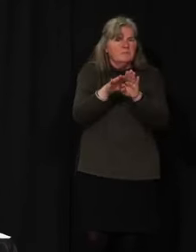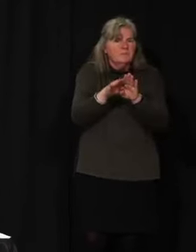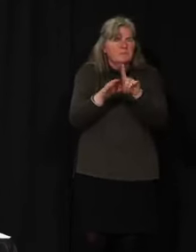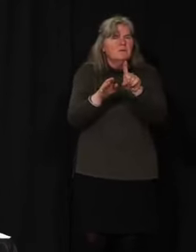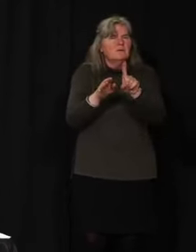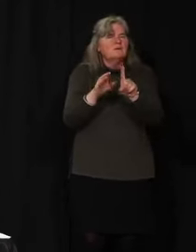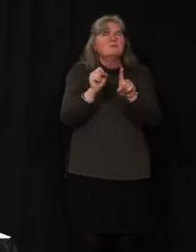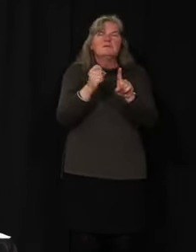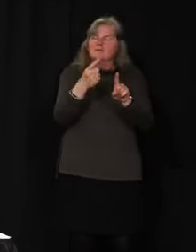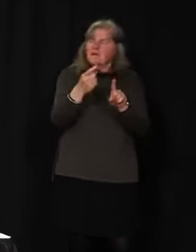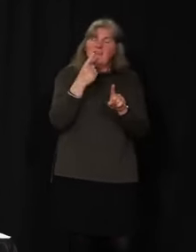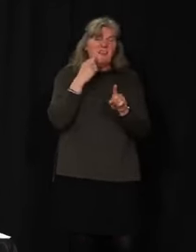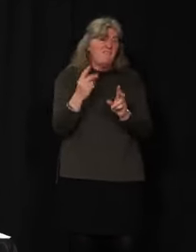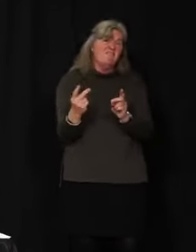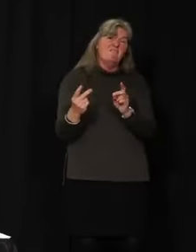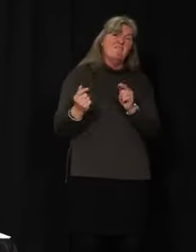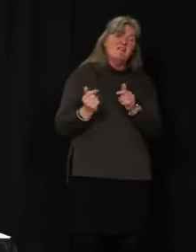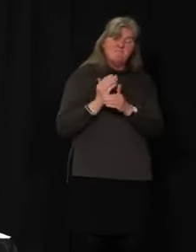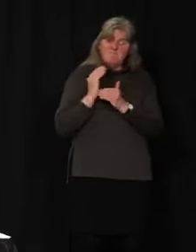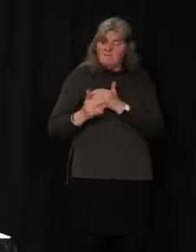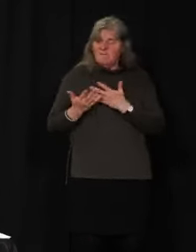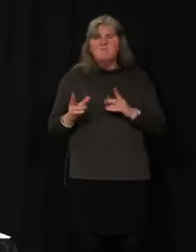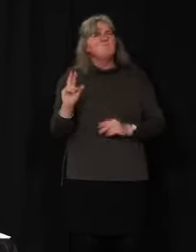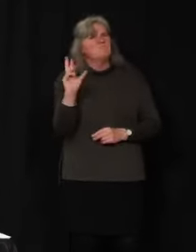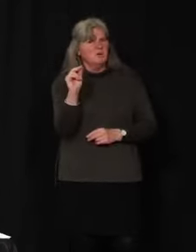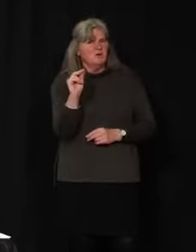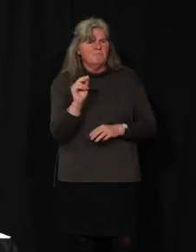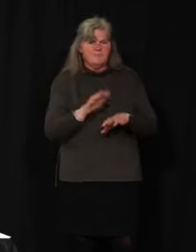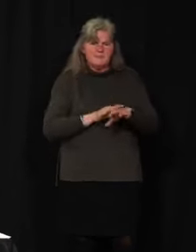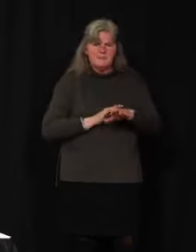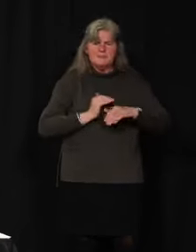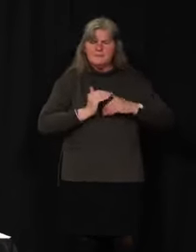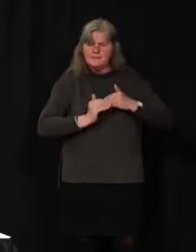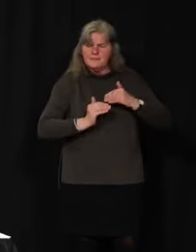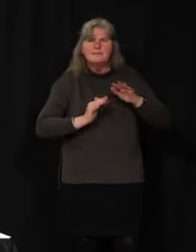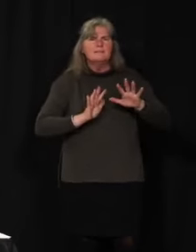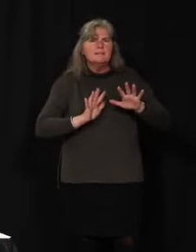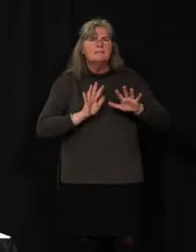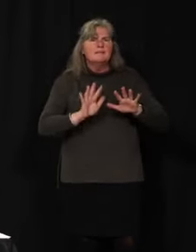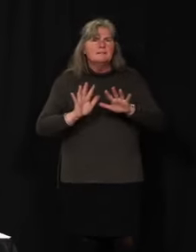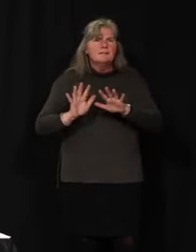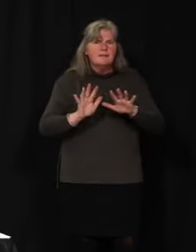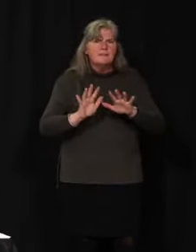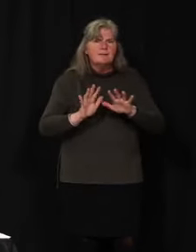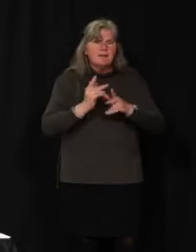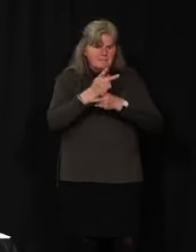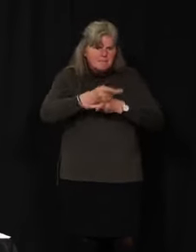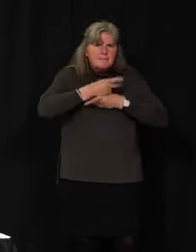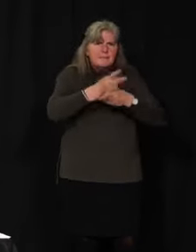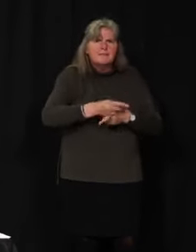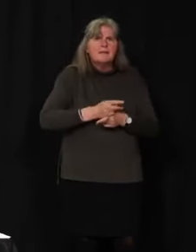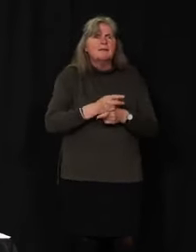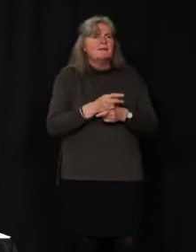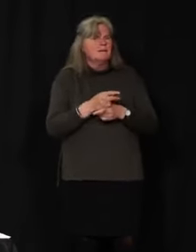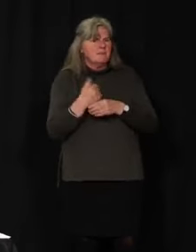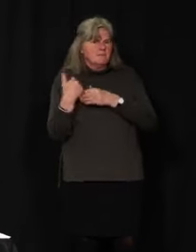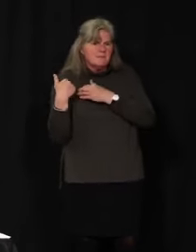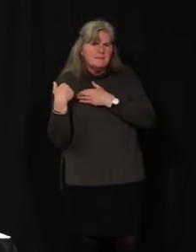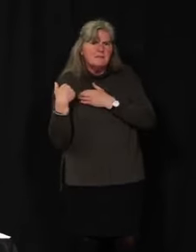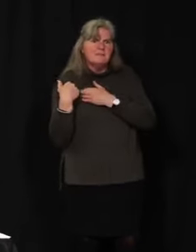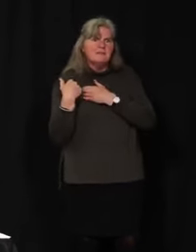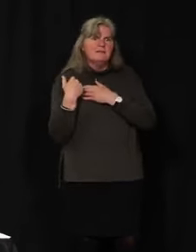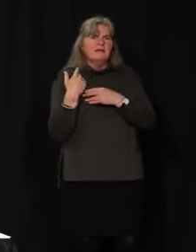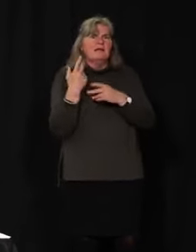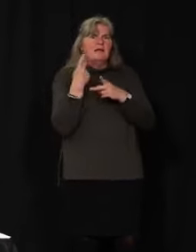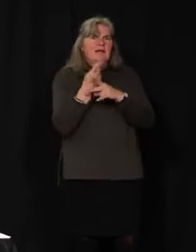a sprint, it is a marathon. And we need to remain diligent in taking personal responsibility for staying